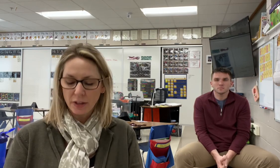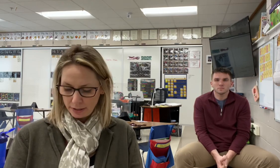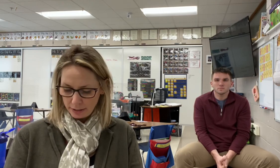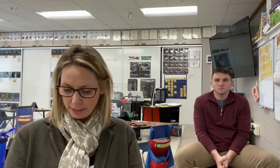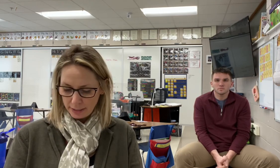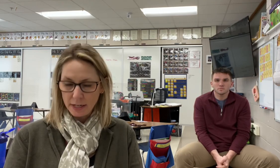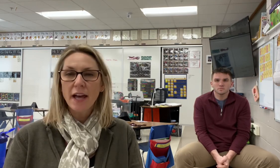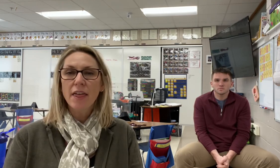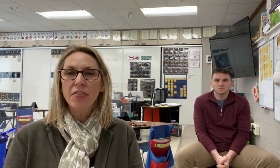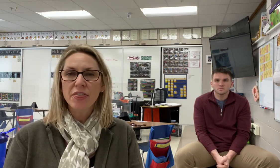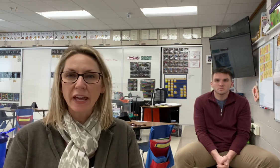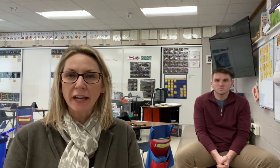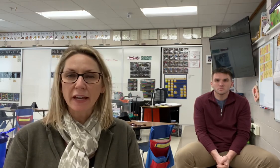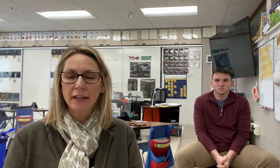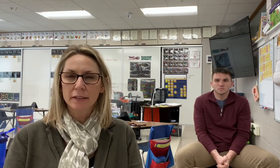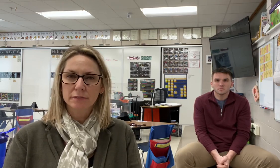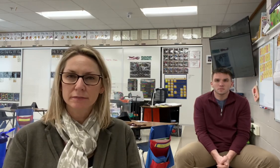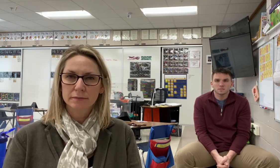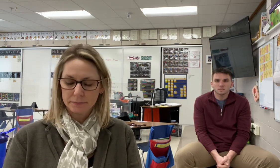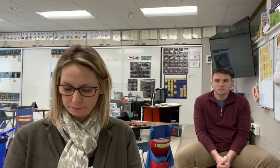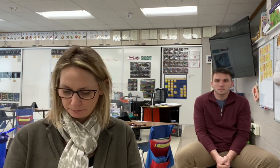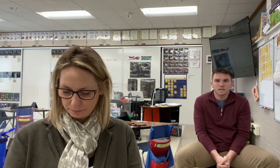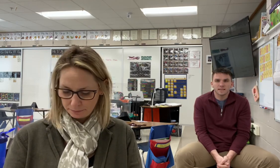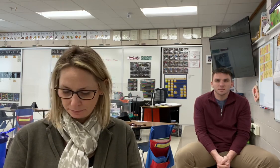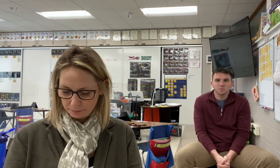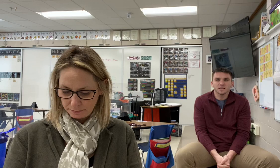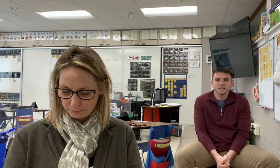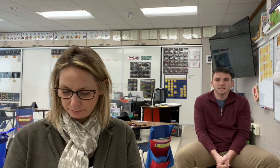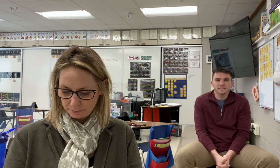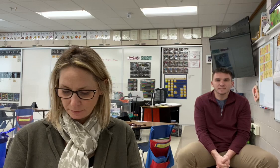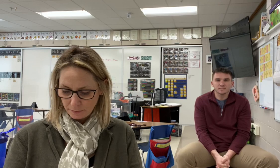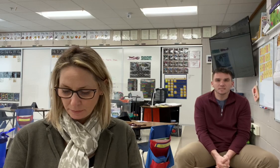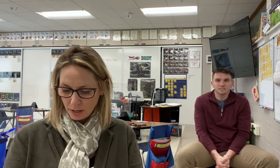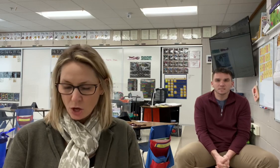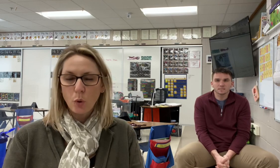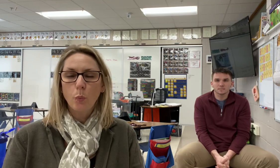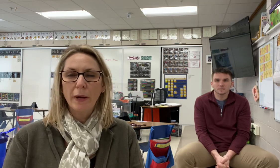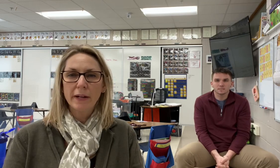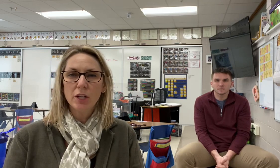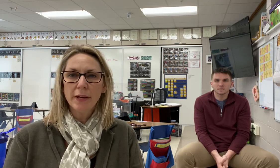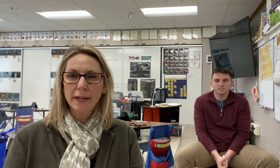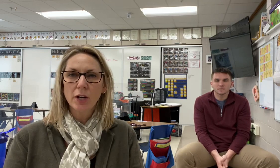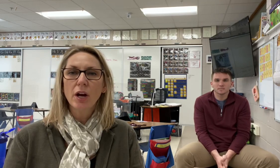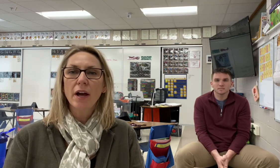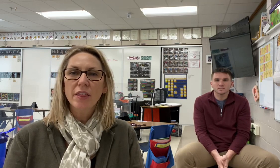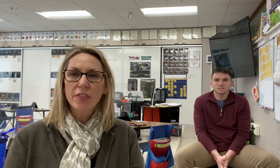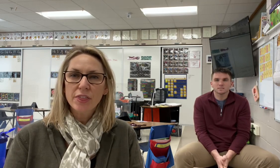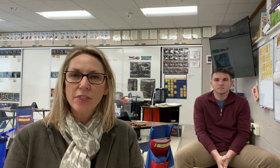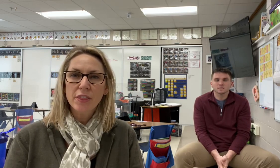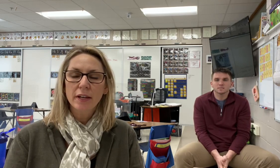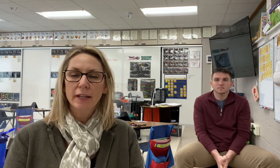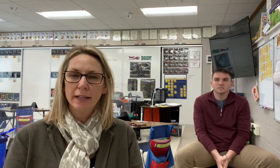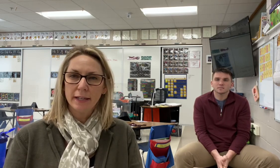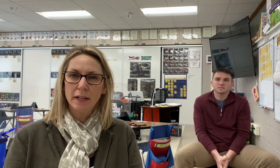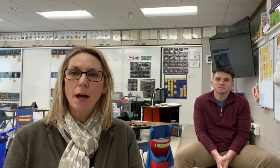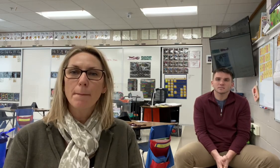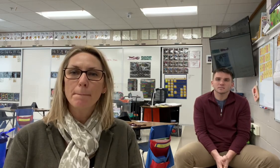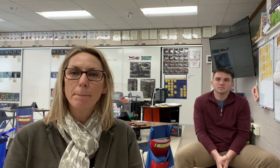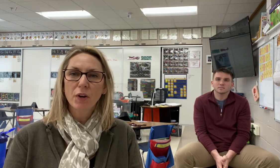in thick? At the beginning. Where do you hear ss in birthday?